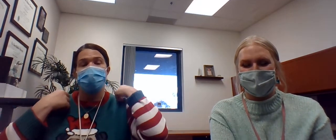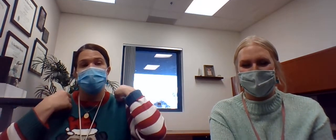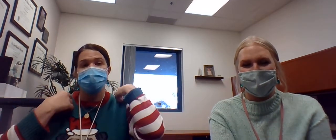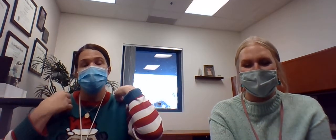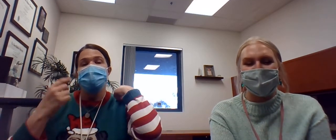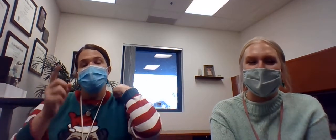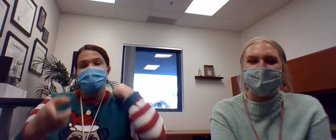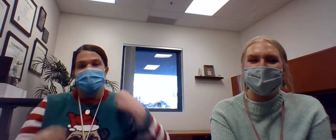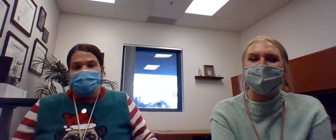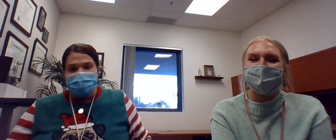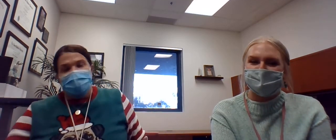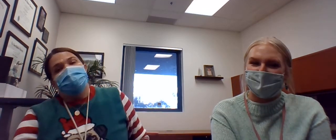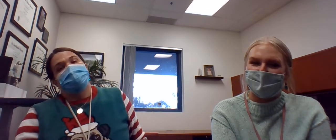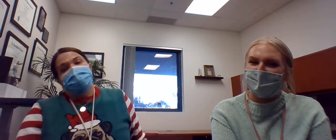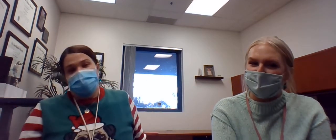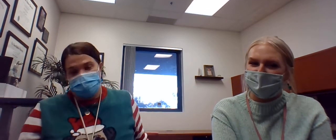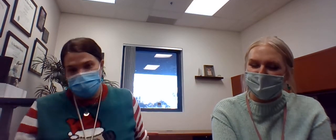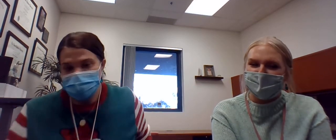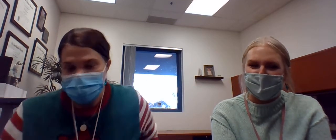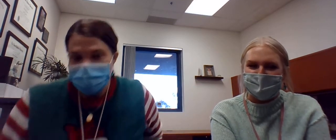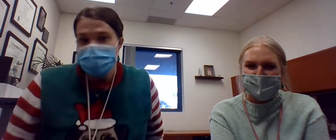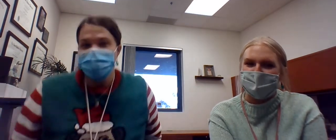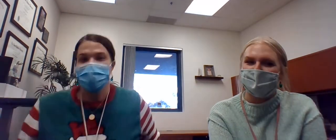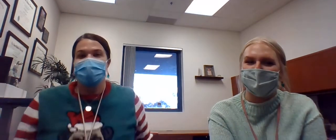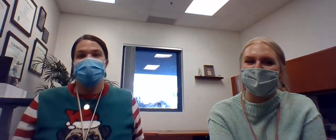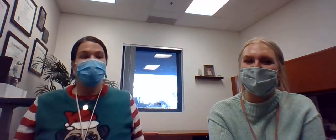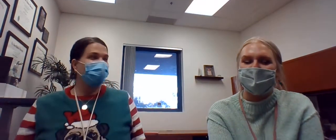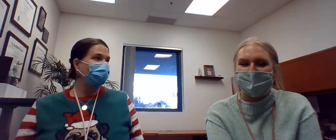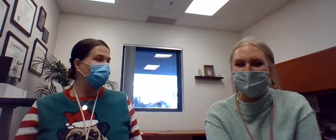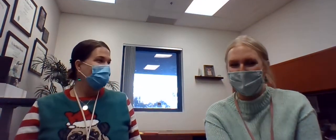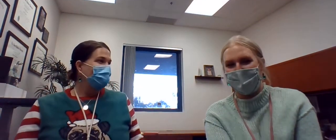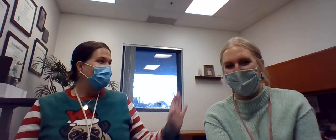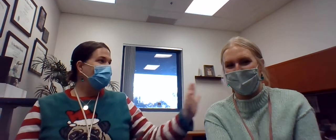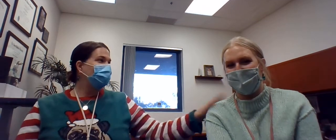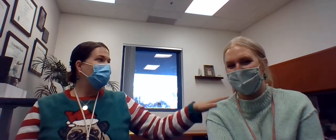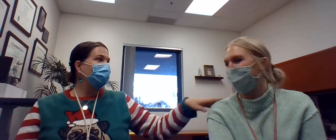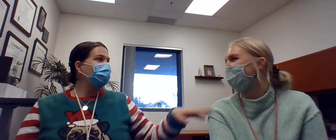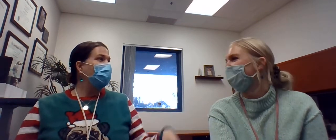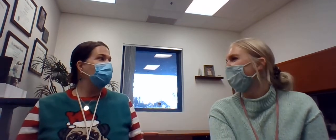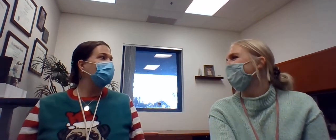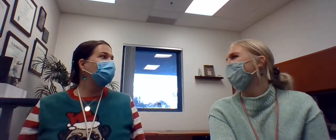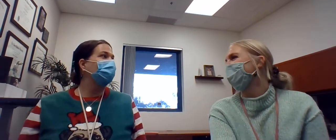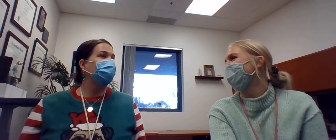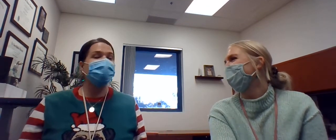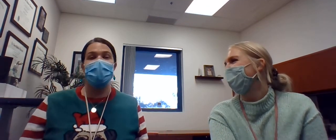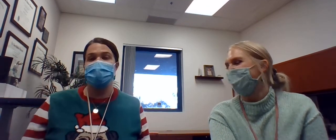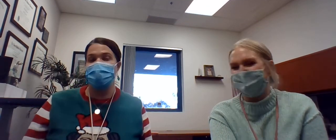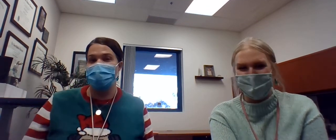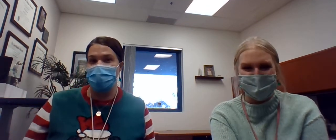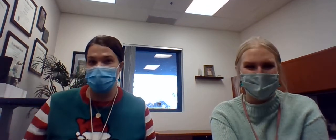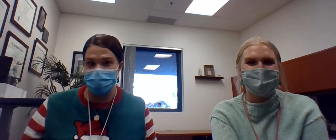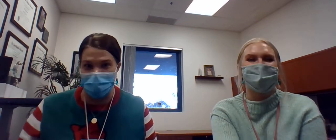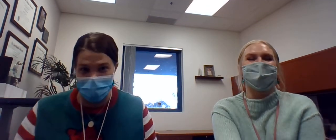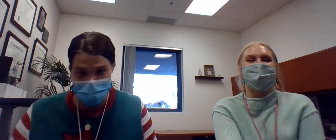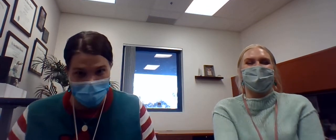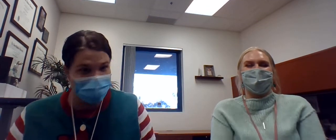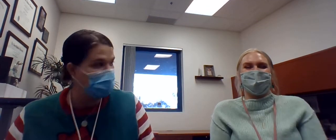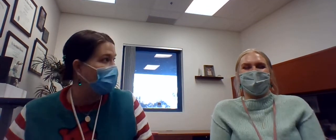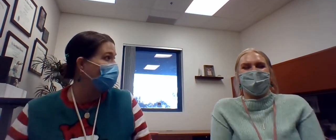points. So, if someone knows the name of that game, please come tell me, because I do really enjoy that activity. It's very popular in Wisconsin and Minnesota, you betcha.